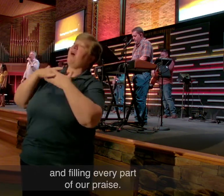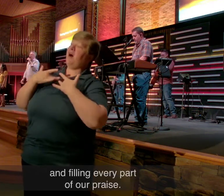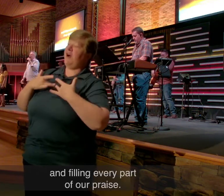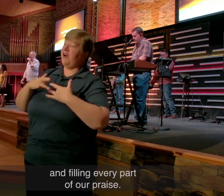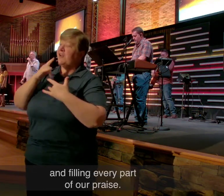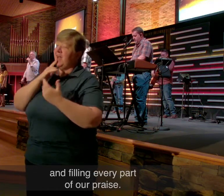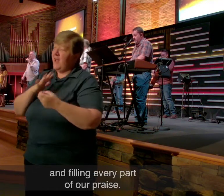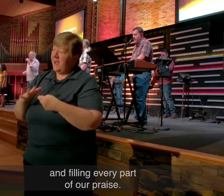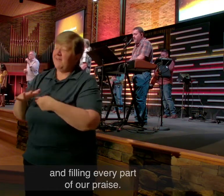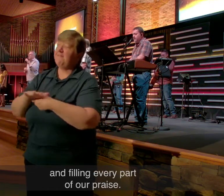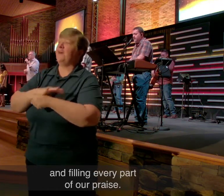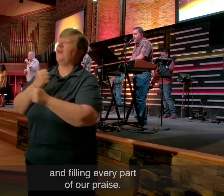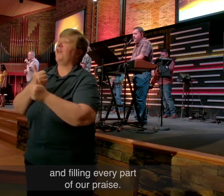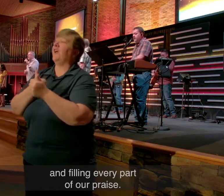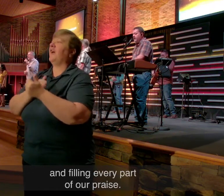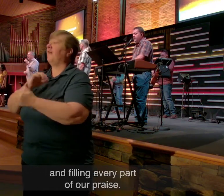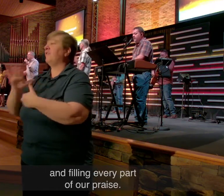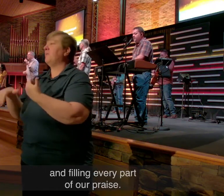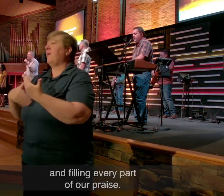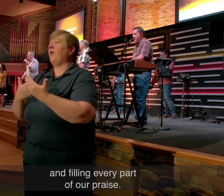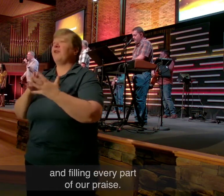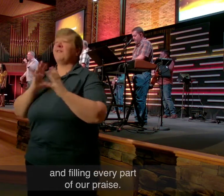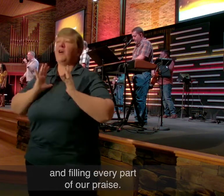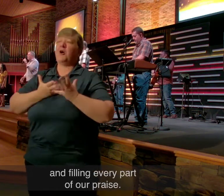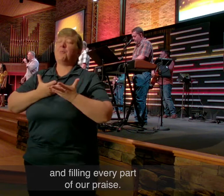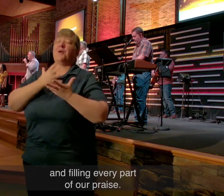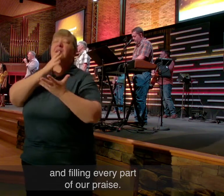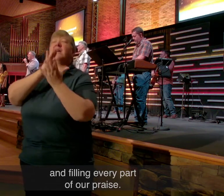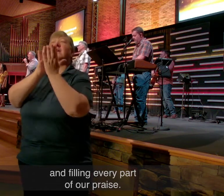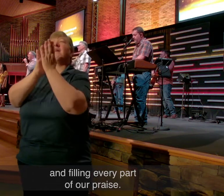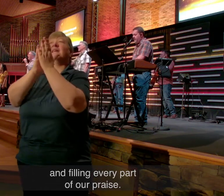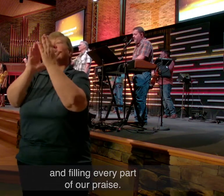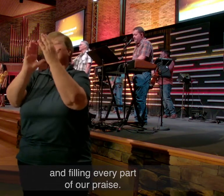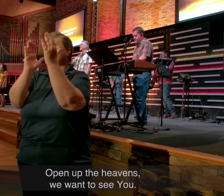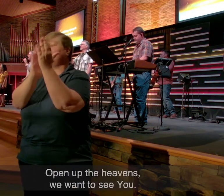heart. And filling every part of our praise.